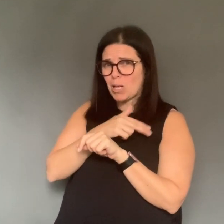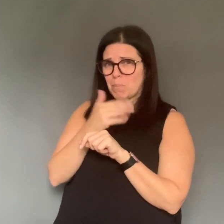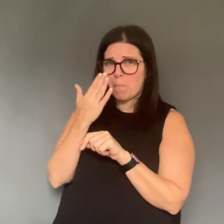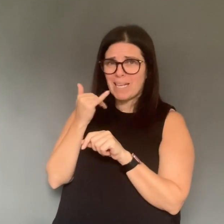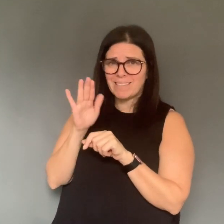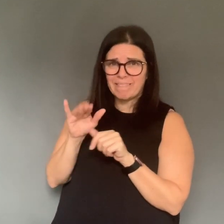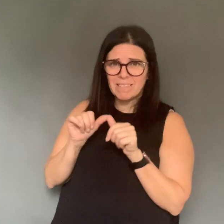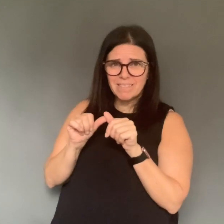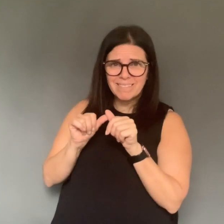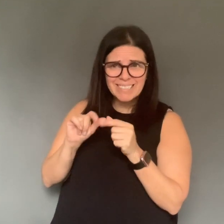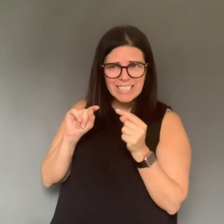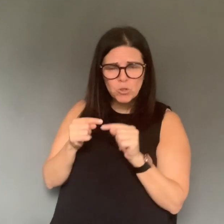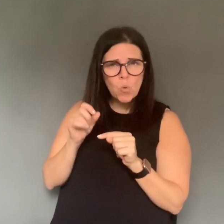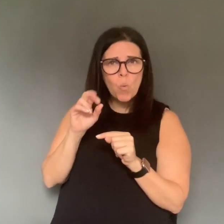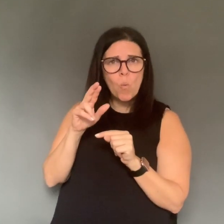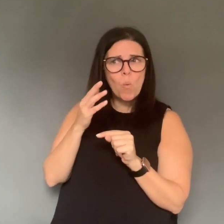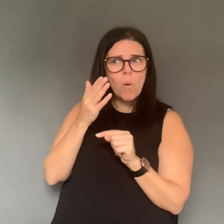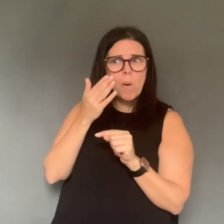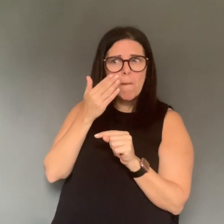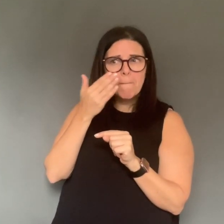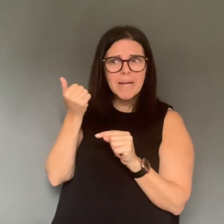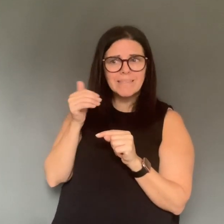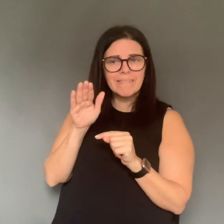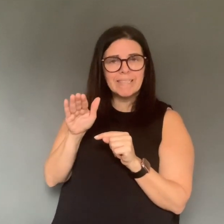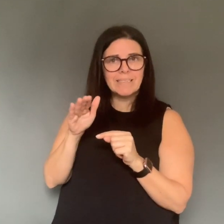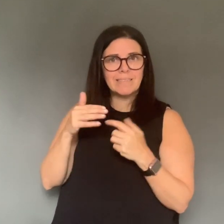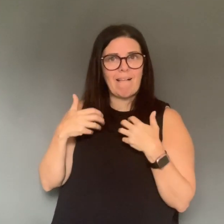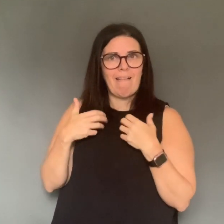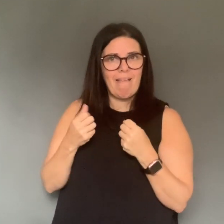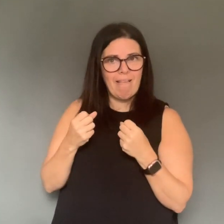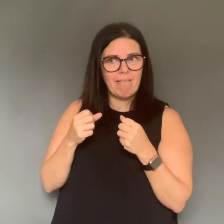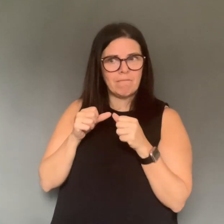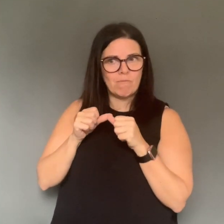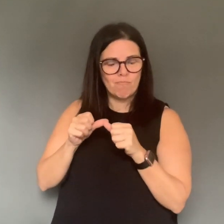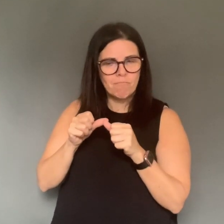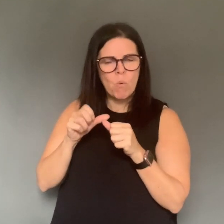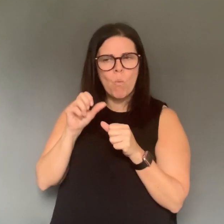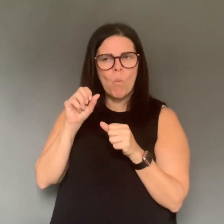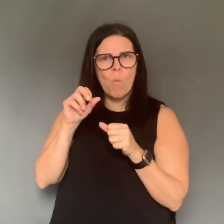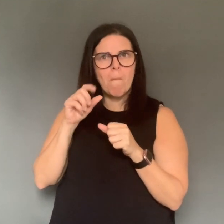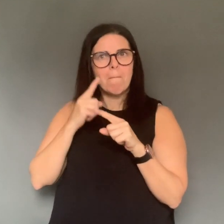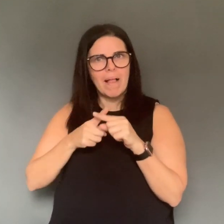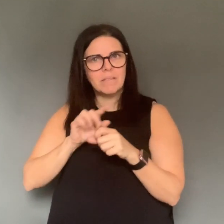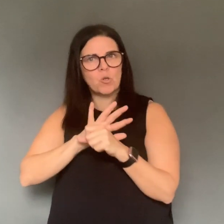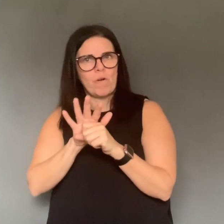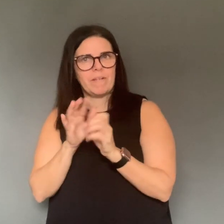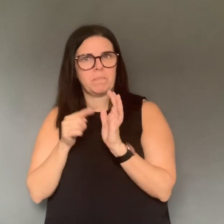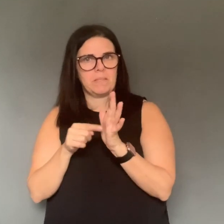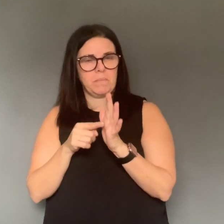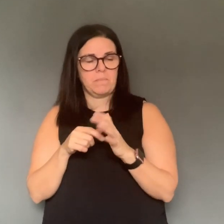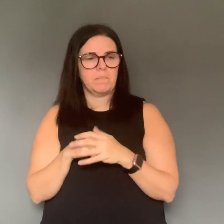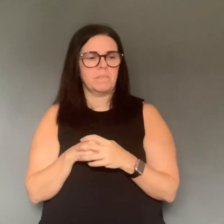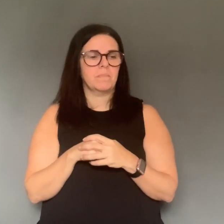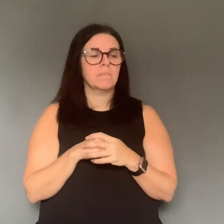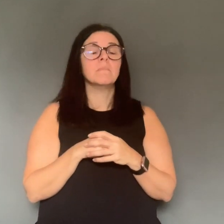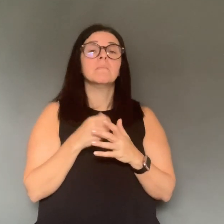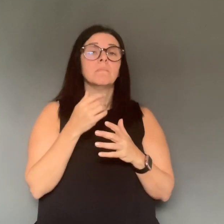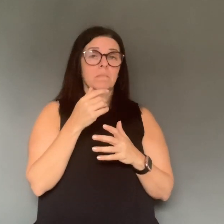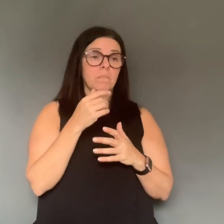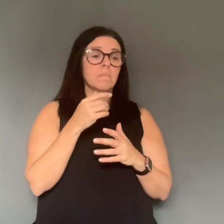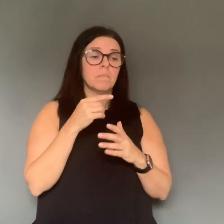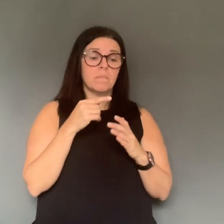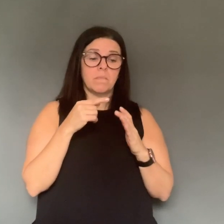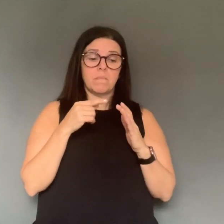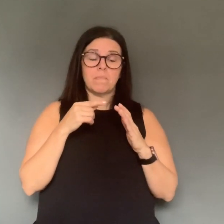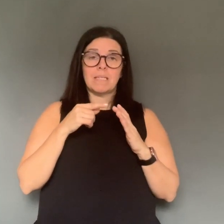And he was taken to the hospital because of his chronic injuries or was it partially chronic or and COVID